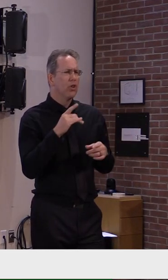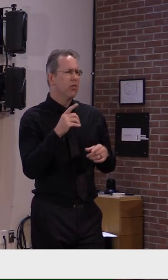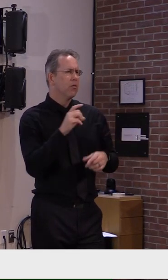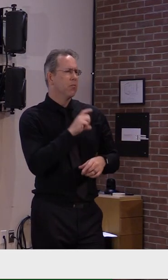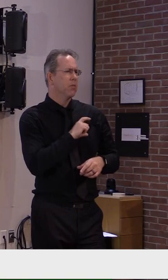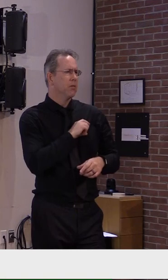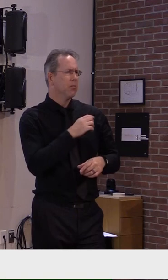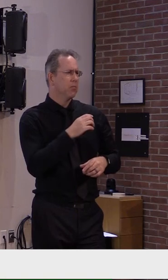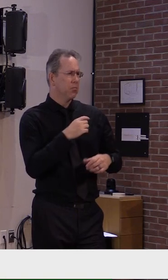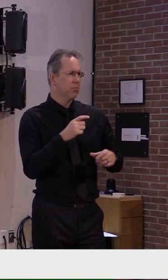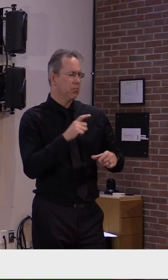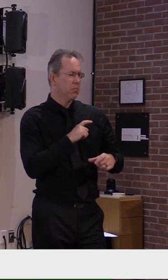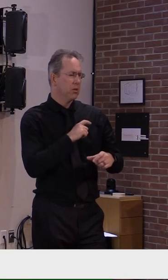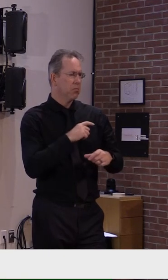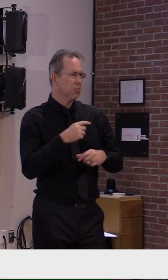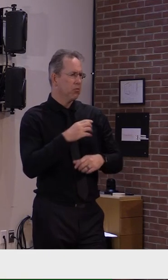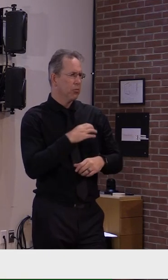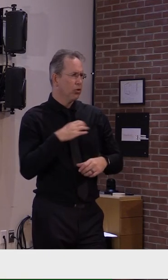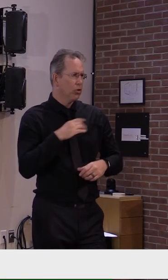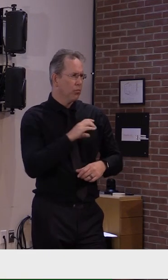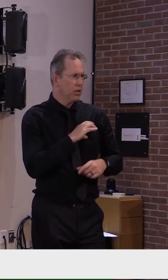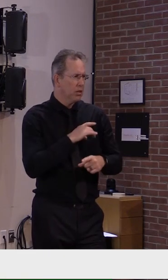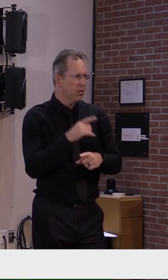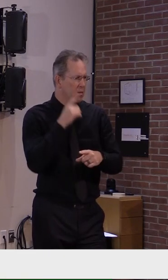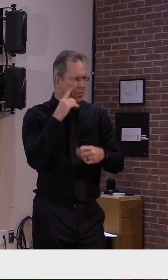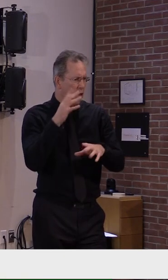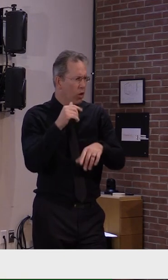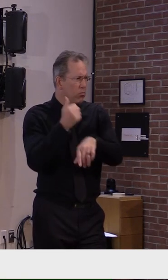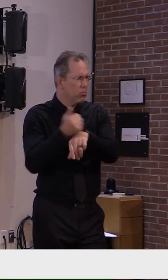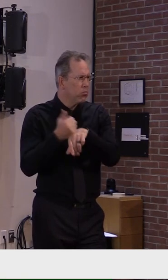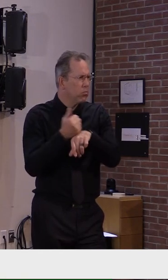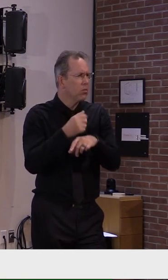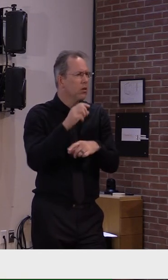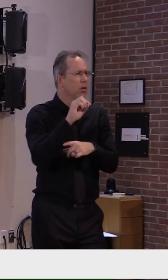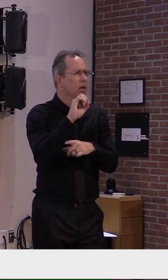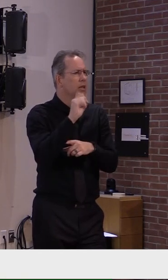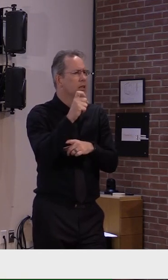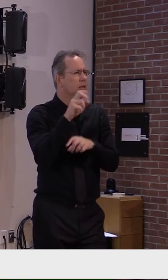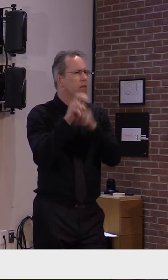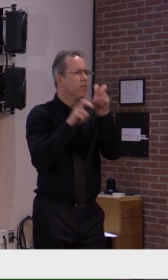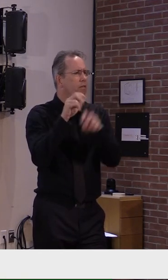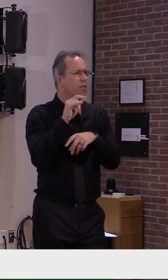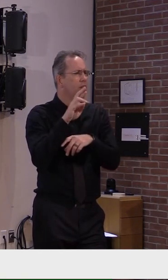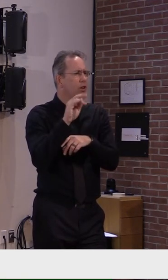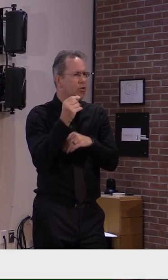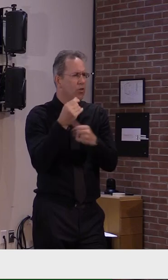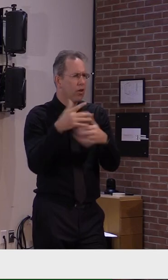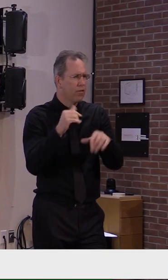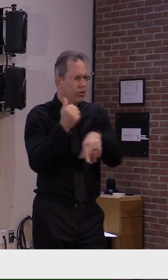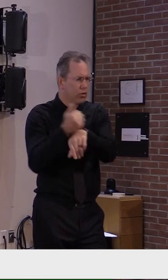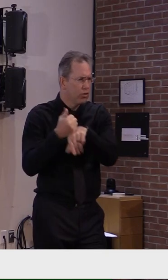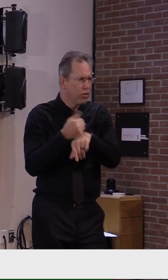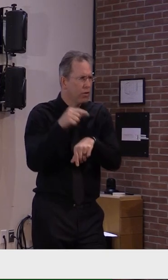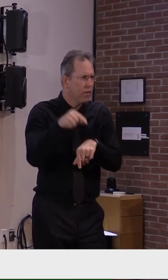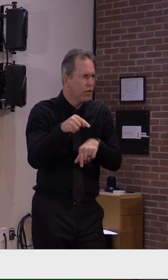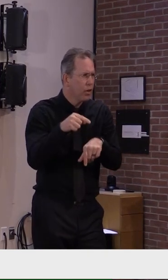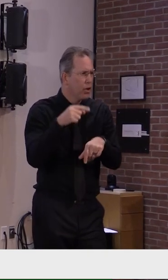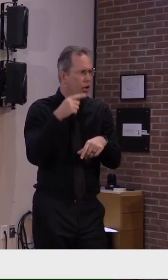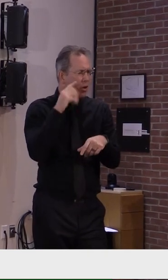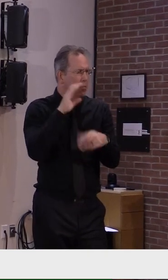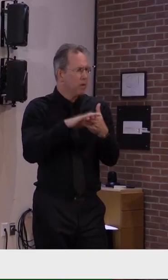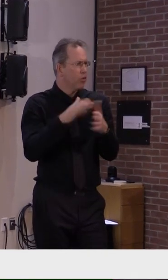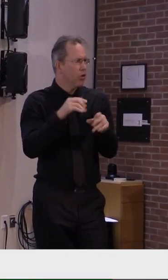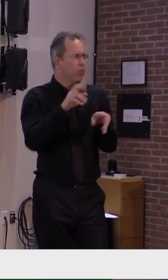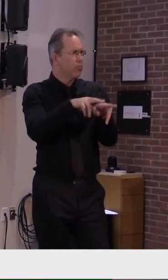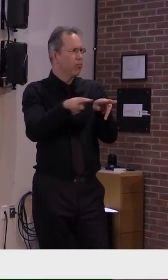to our capacity to bring that up. We had 50 beds already in place. We're bringing on additional